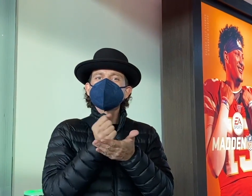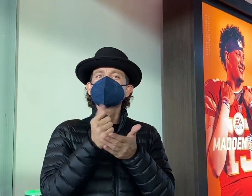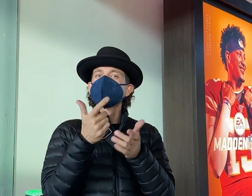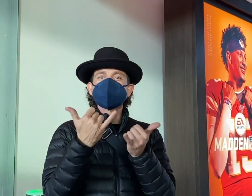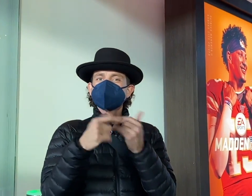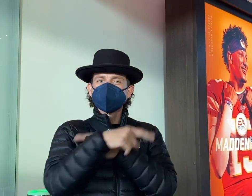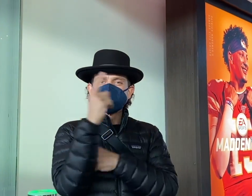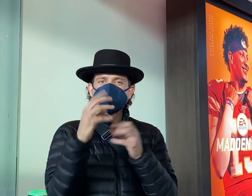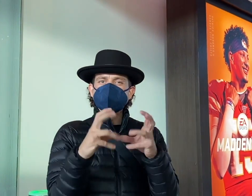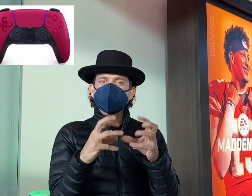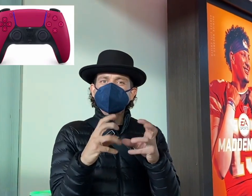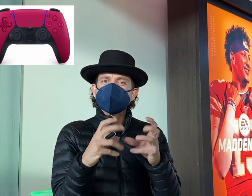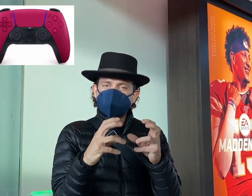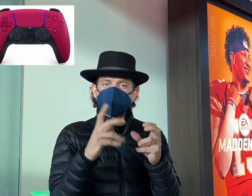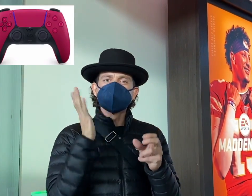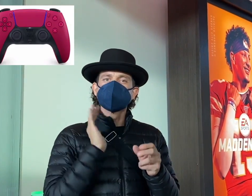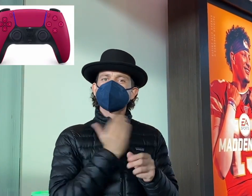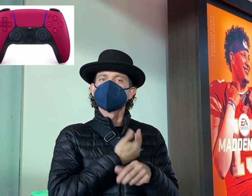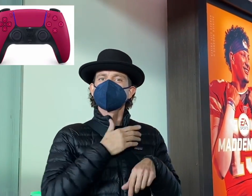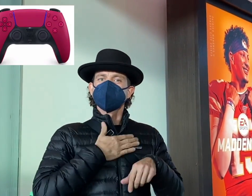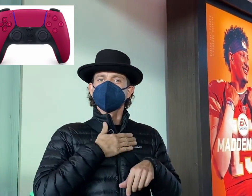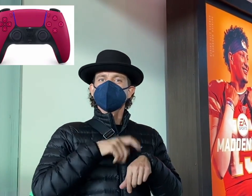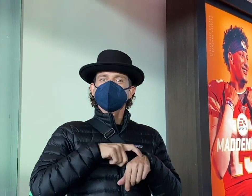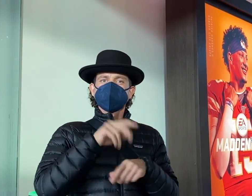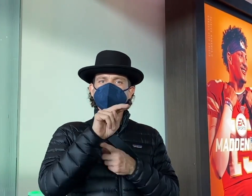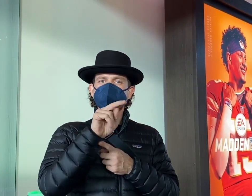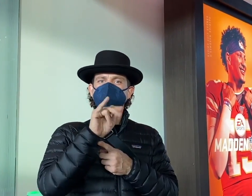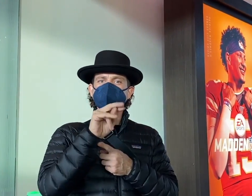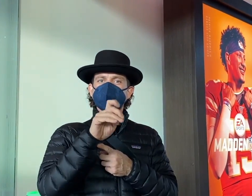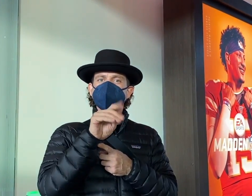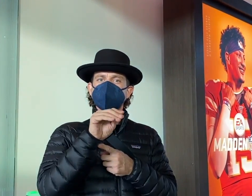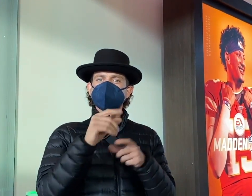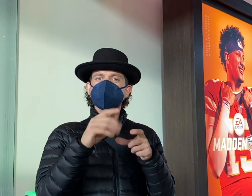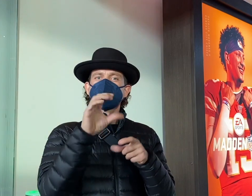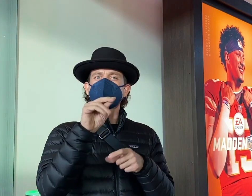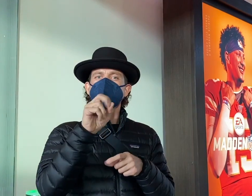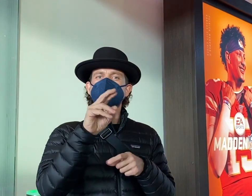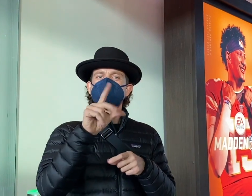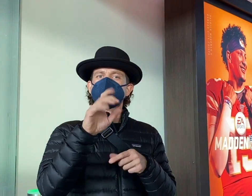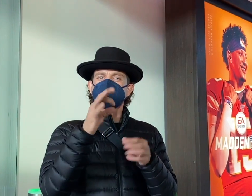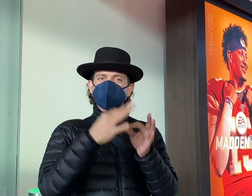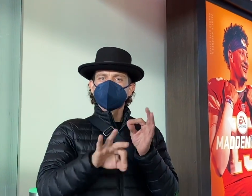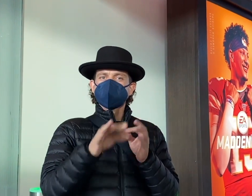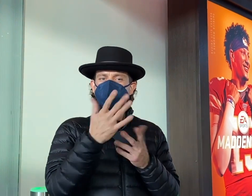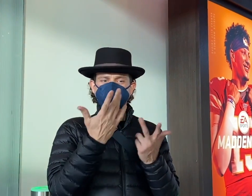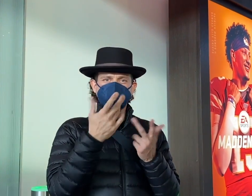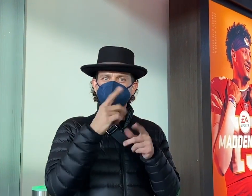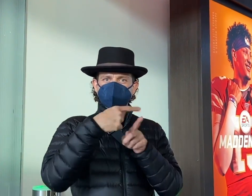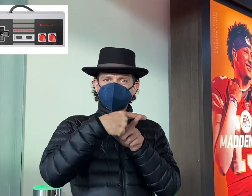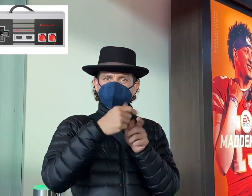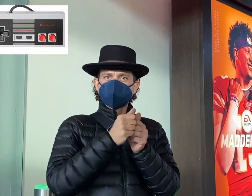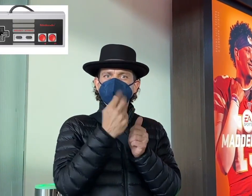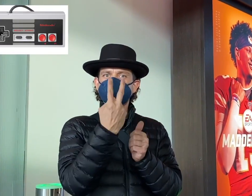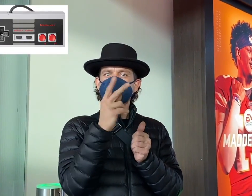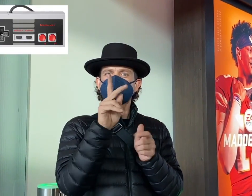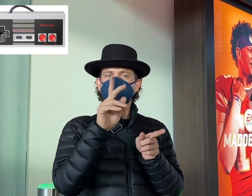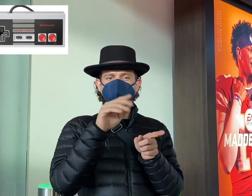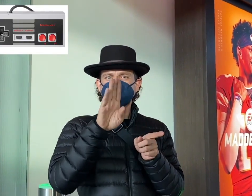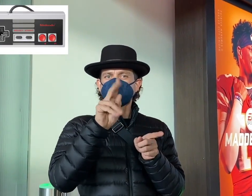today they have the two-handed controllers with many different buttons, but back when I was younger, we had the old Nintendo Square controller with the cross on the left and the A